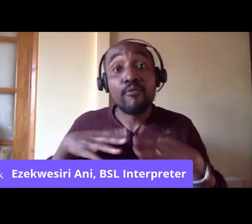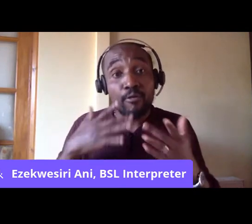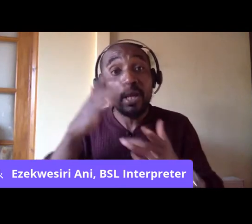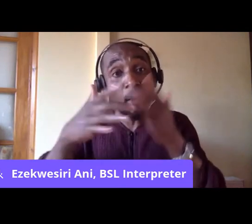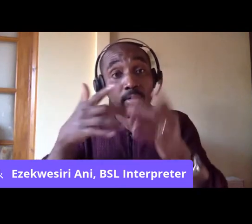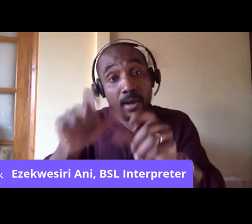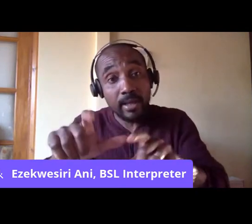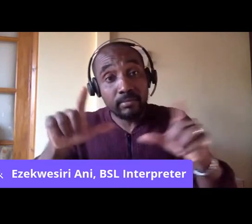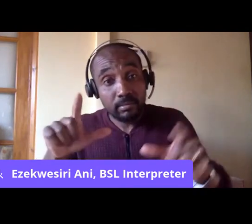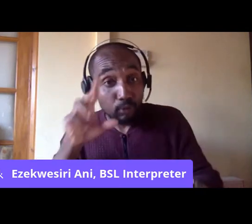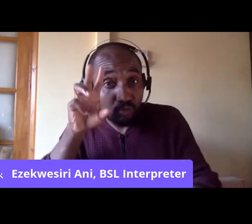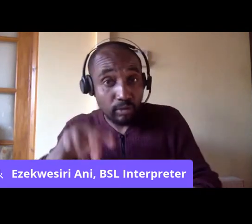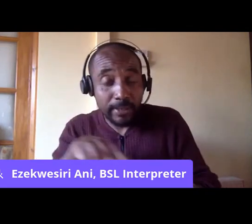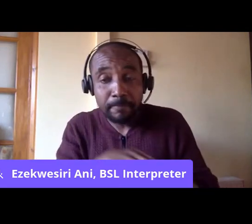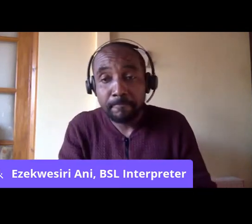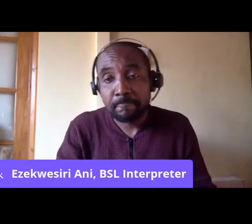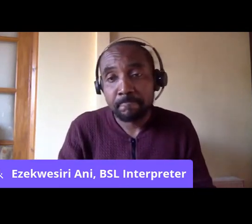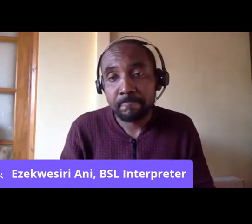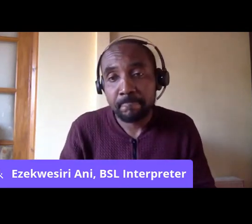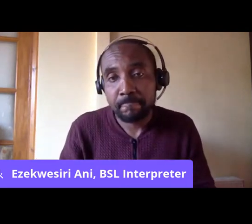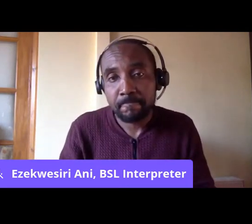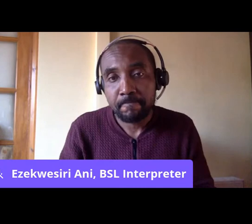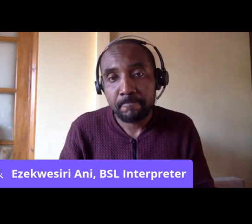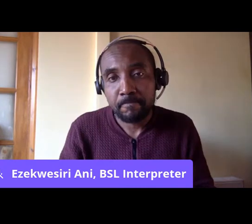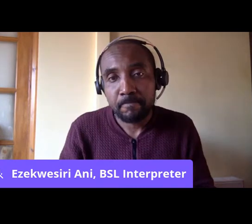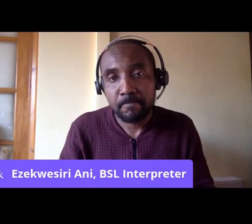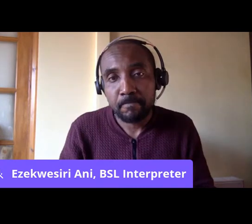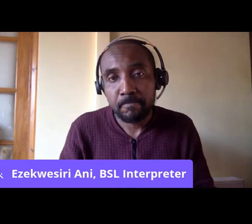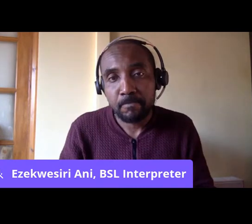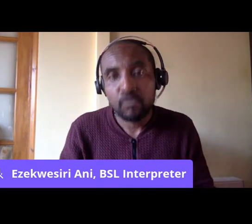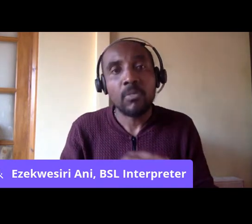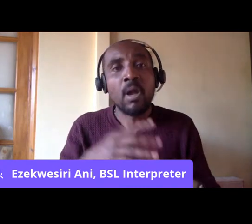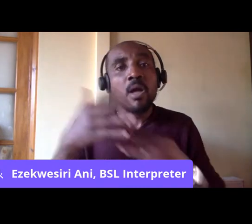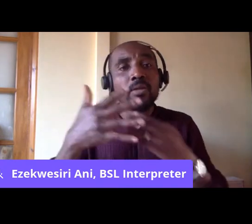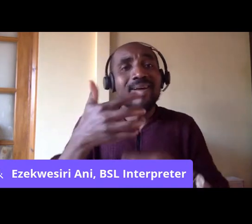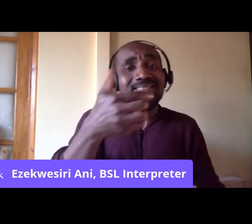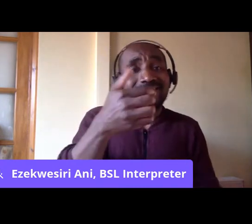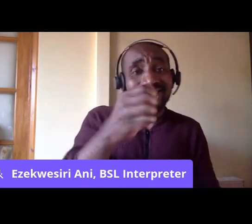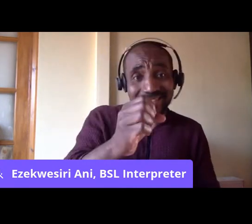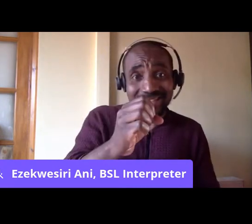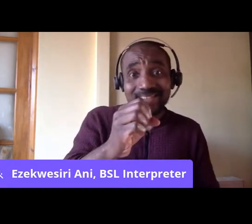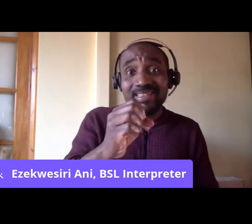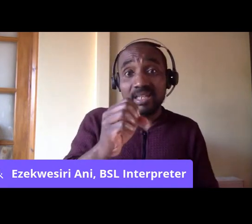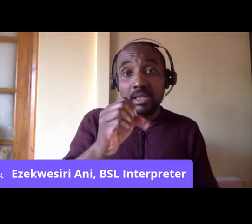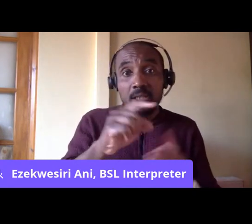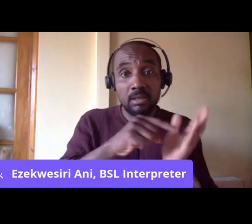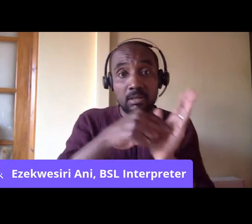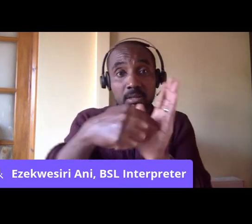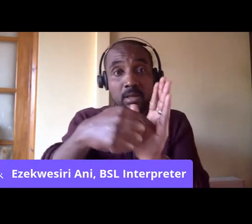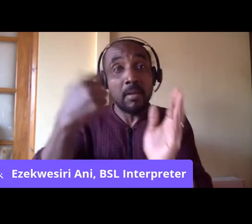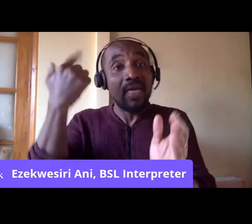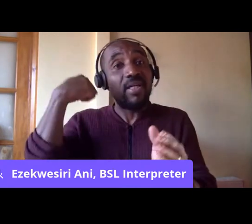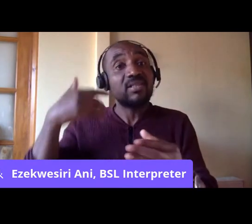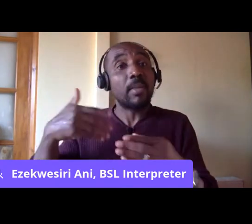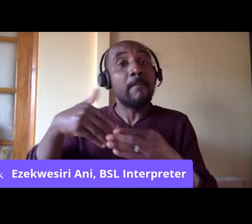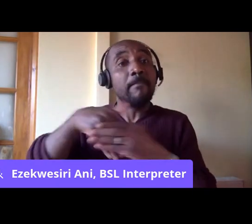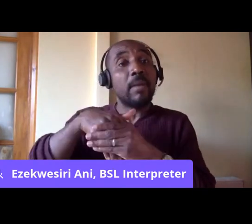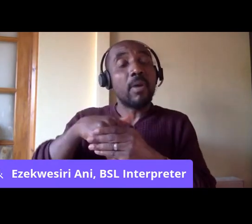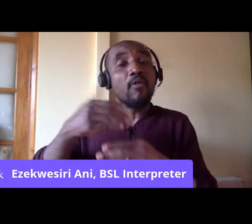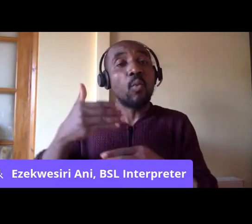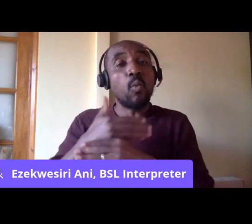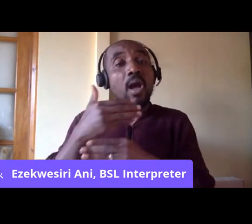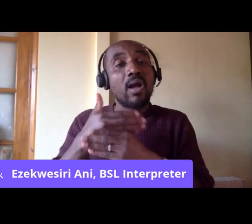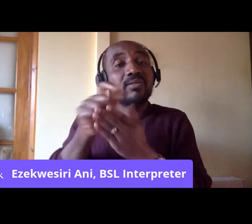you can get them, but you can look at both the 1960s when I did as a member of the Workers' Writers' Federation, Bristol